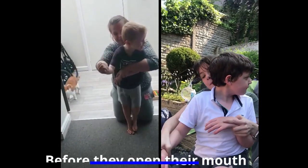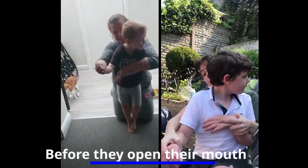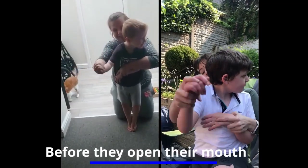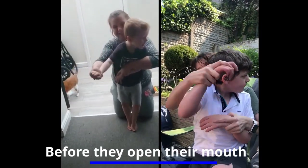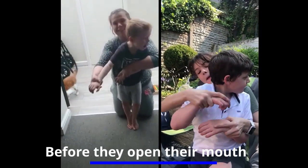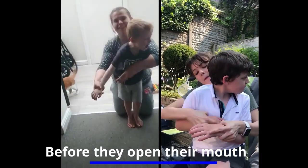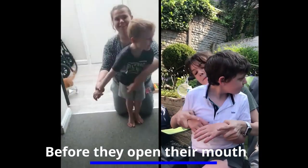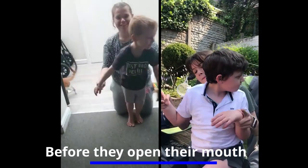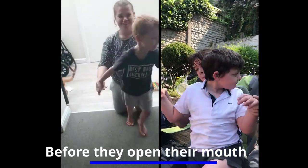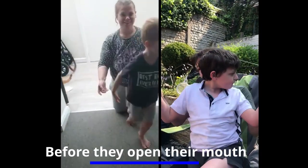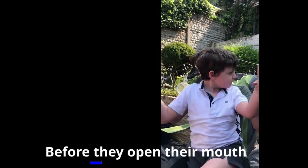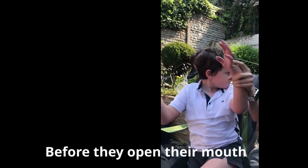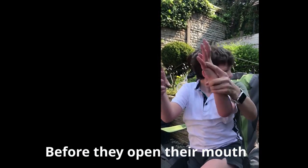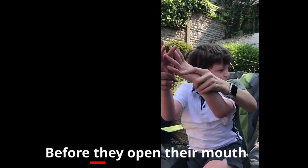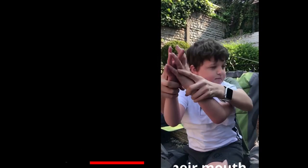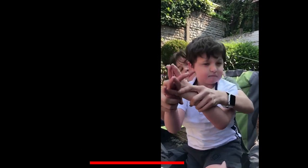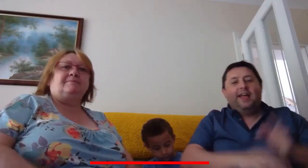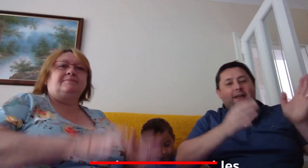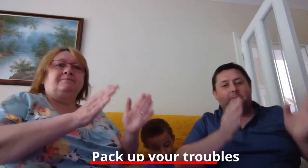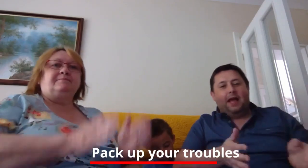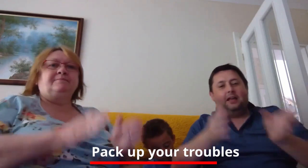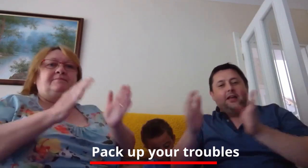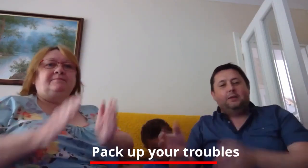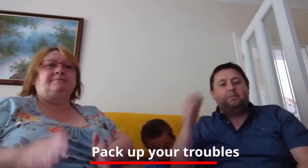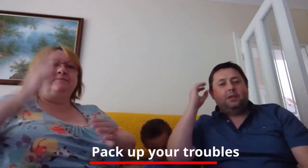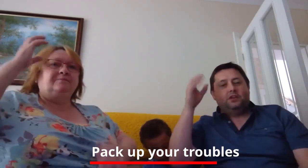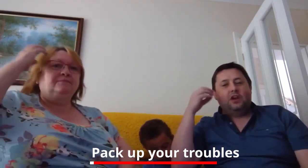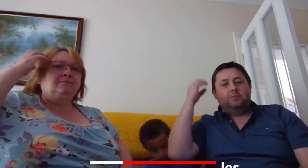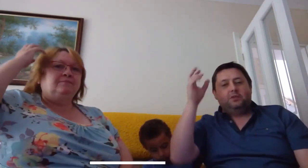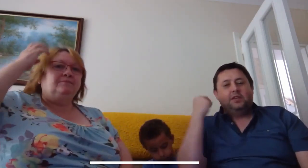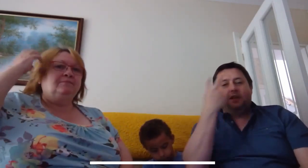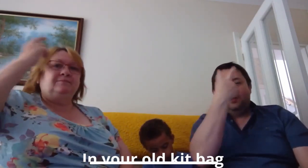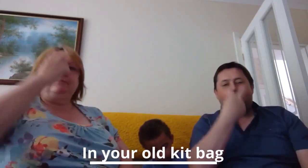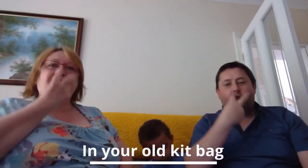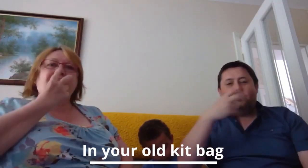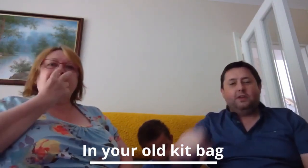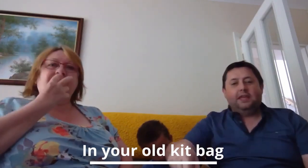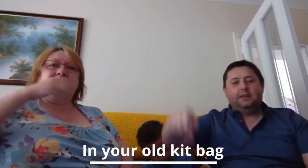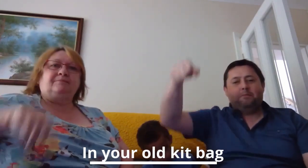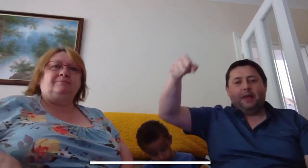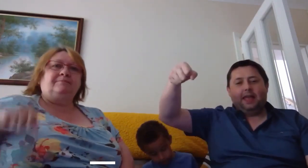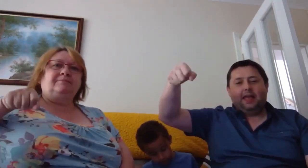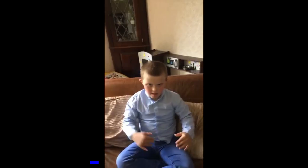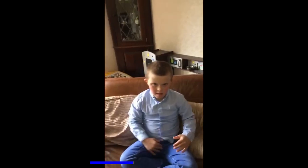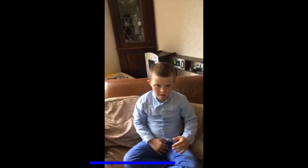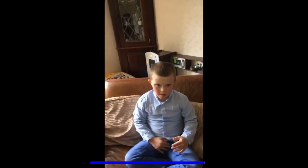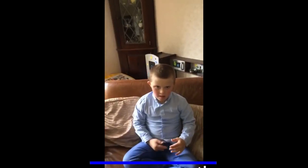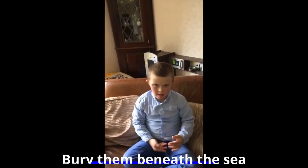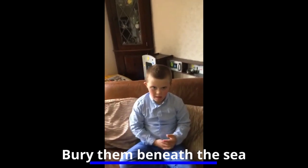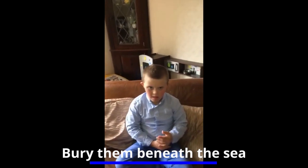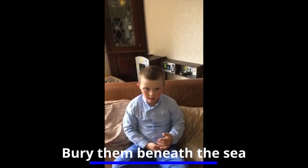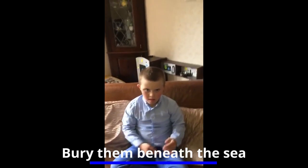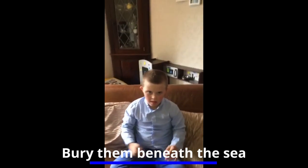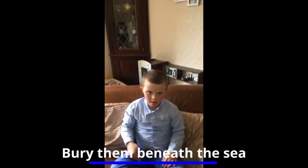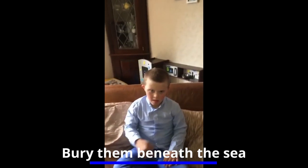Before they open their mouth You're gonna crack up your troubles in your own kid's bag And bury them in the